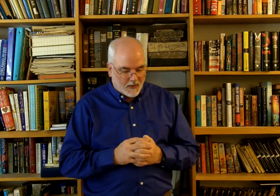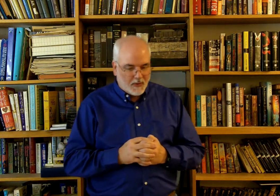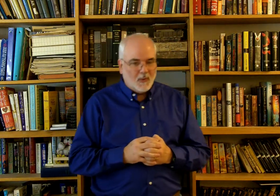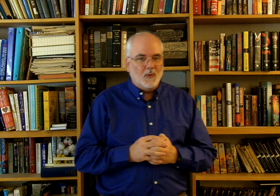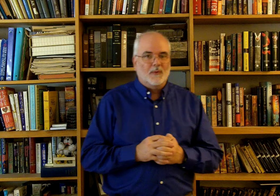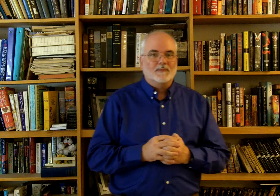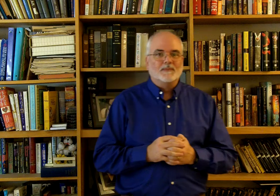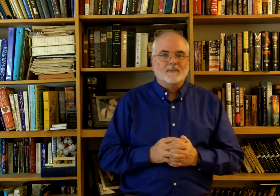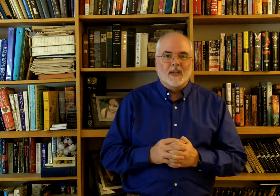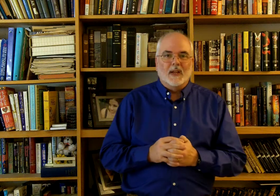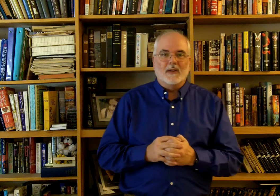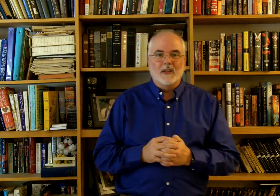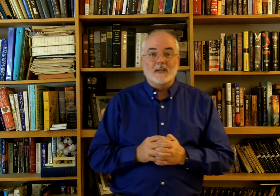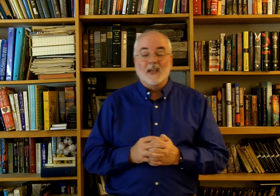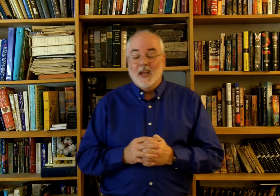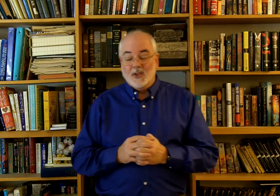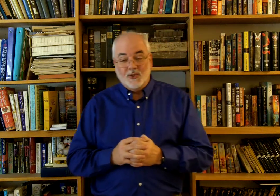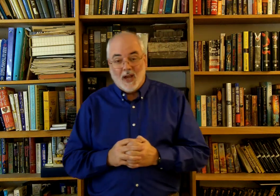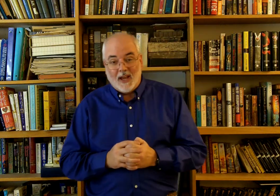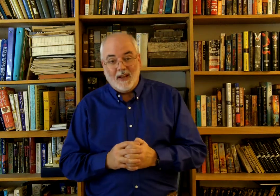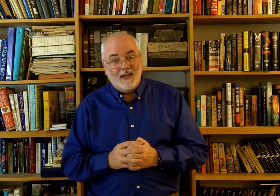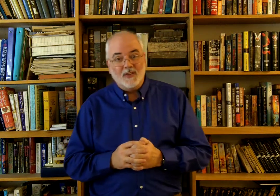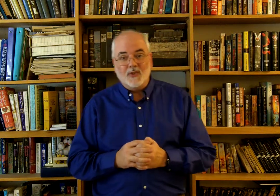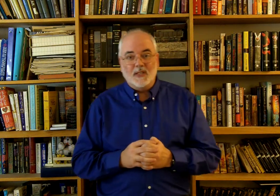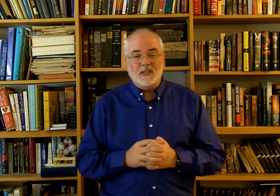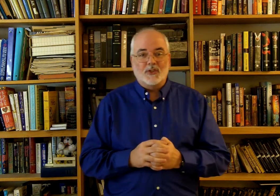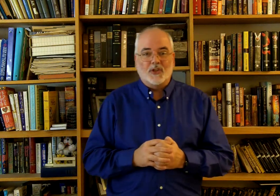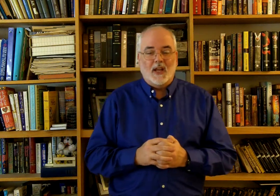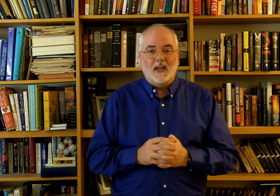ado, here is Shine Jesus Shine.